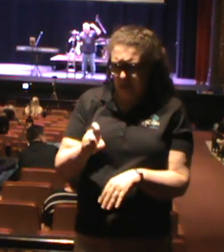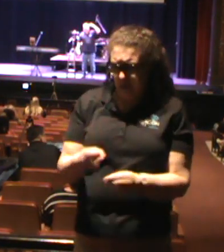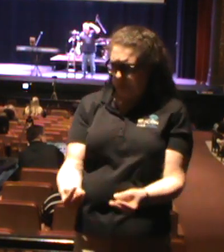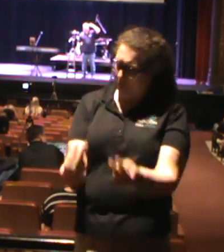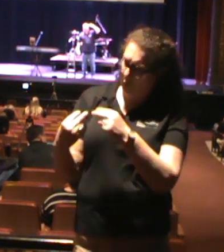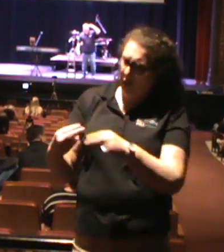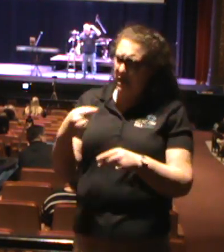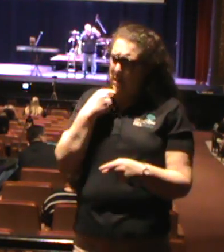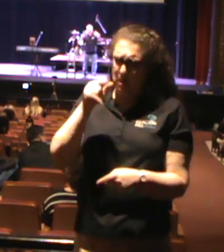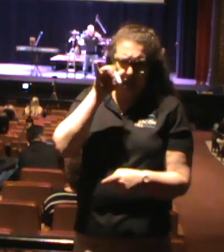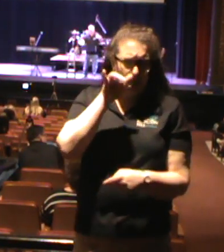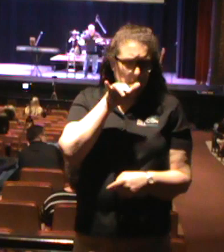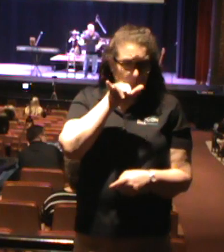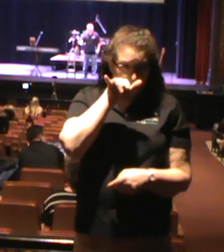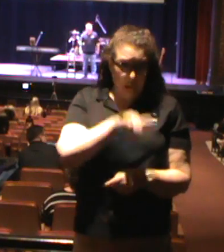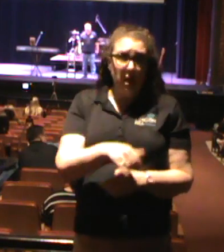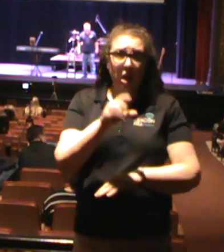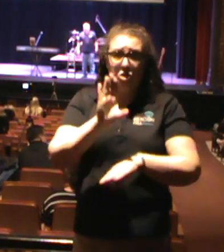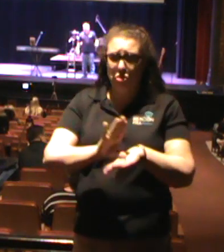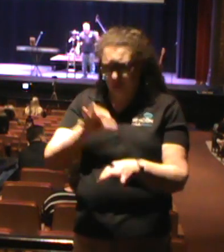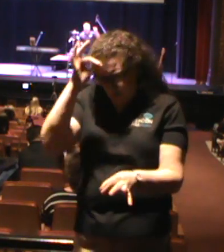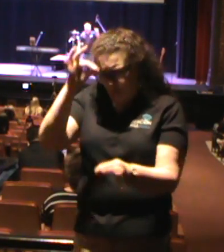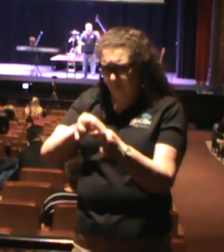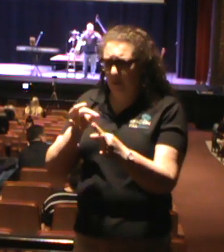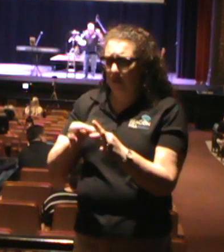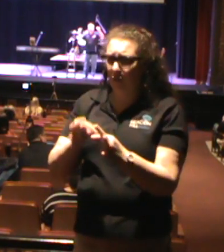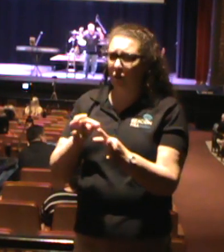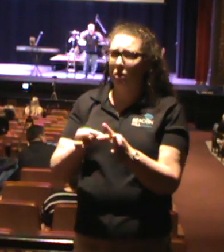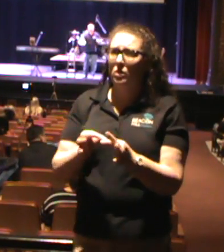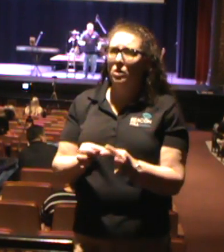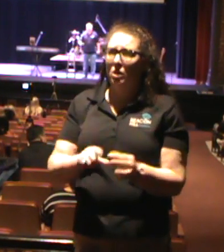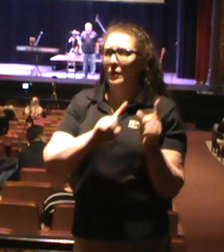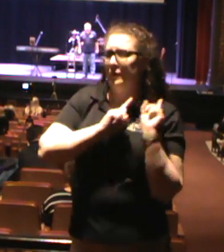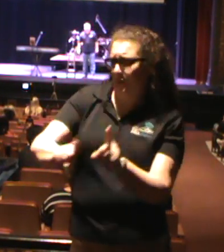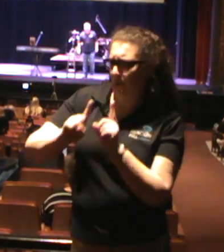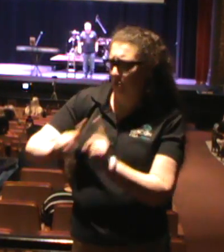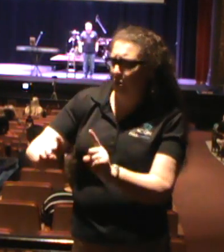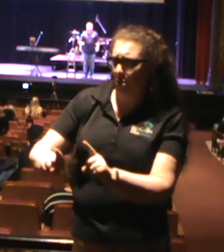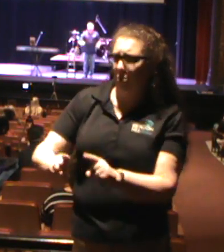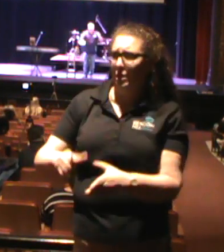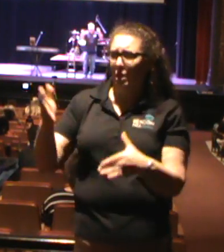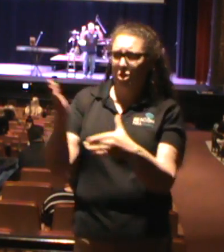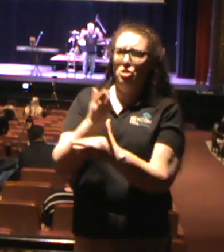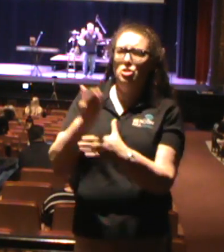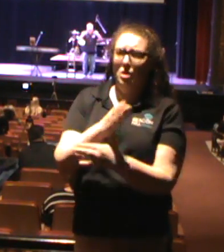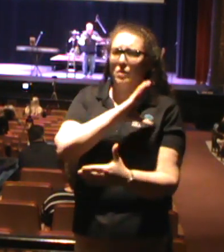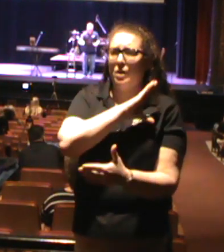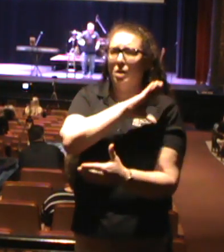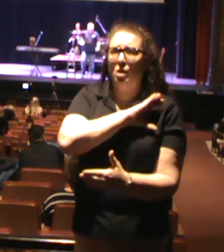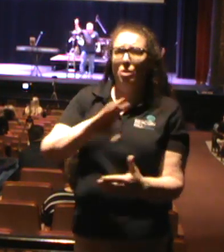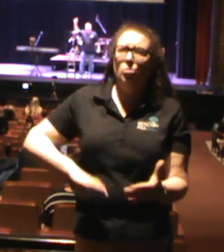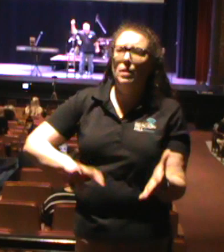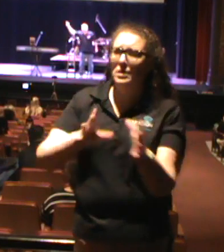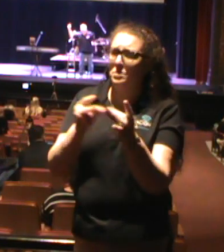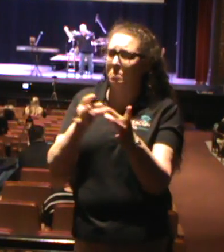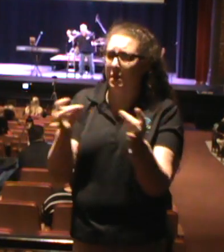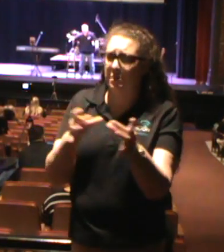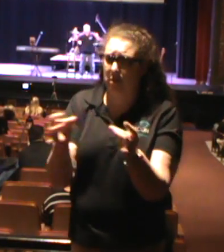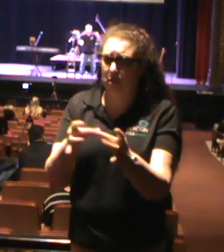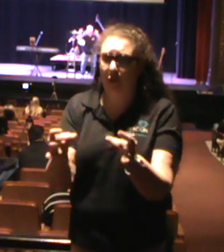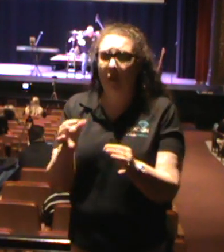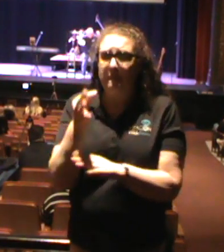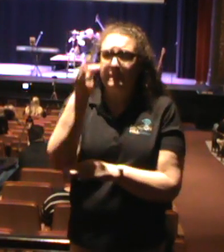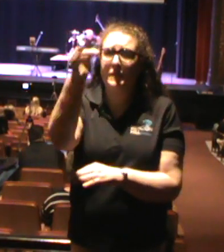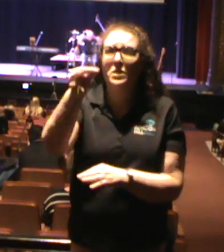Beacon Hill sat there and pushed back the gates of hell. They had people that were sold out for Christ. That's what people need to see. The future